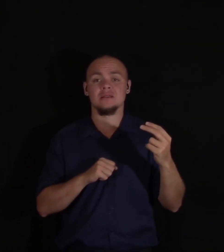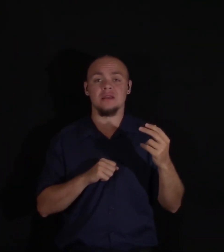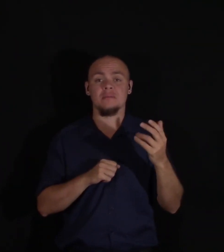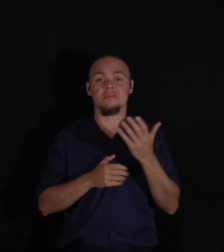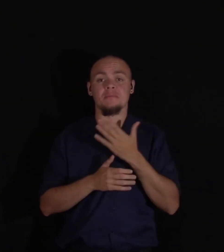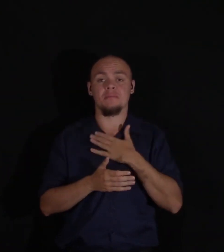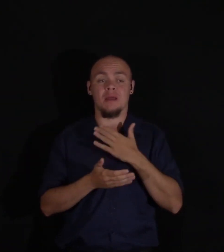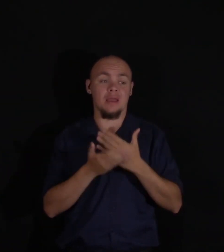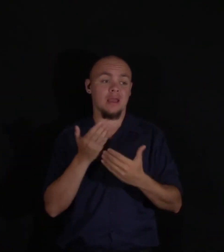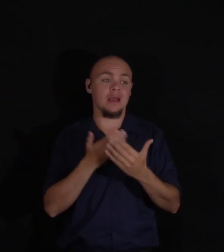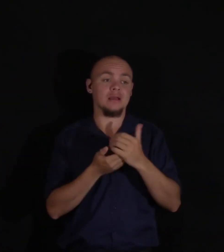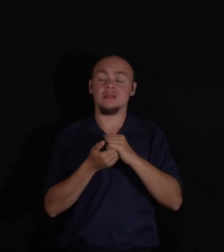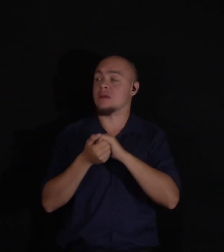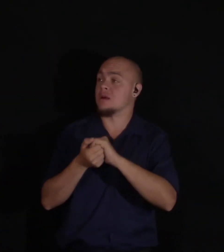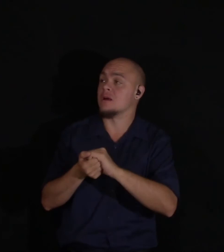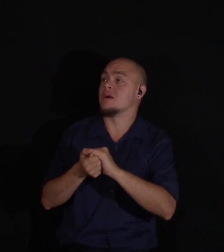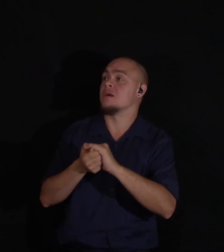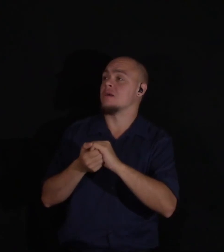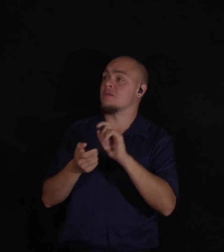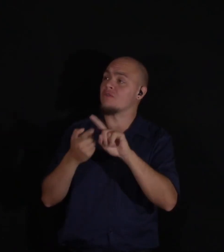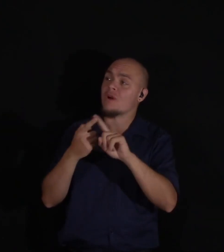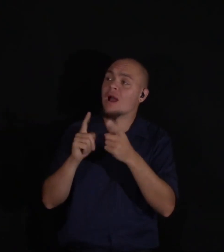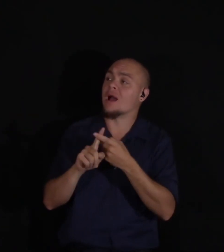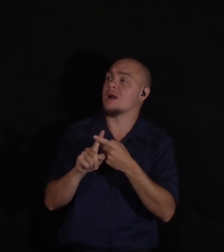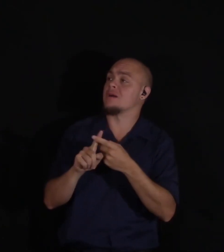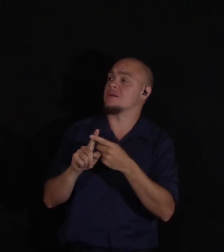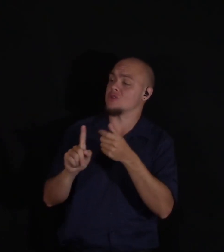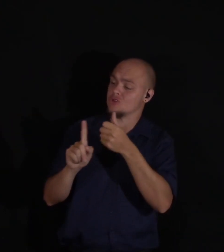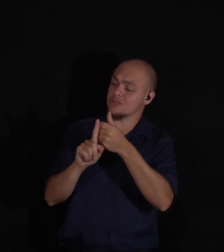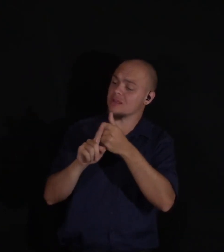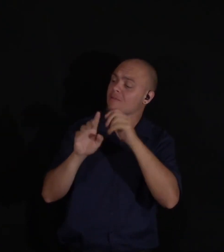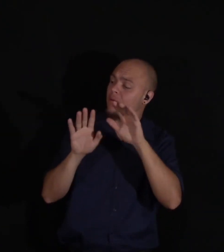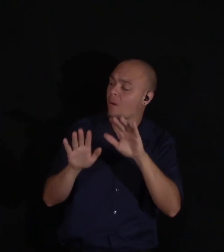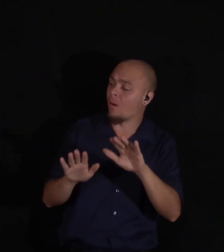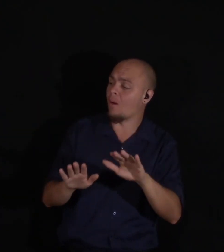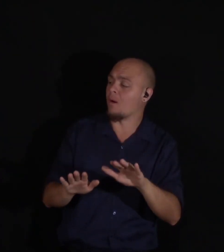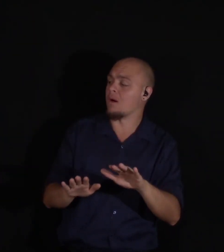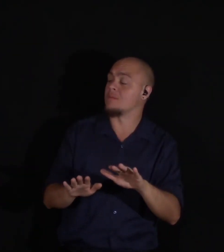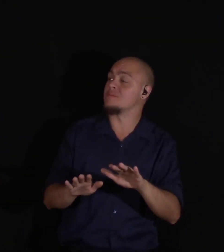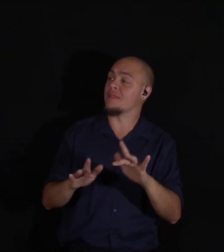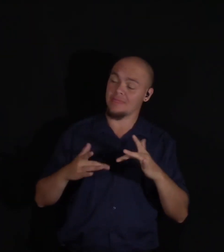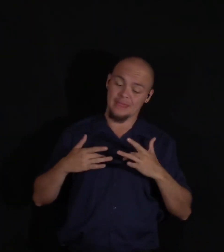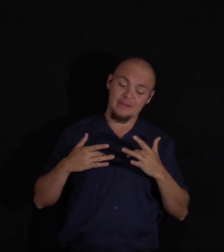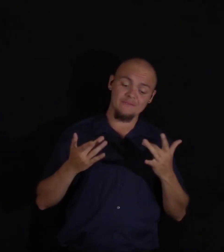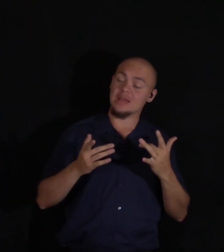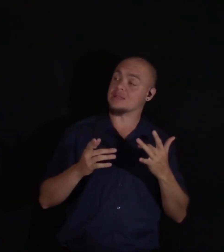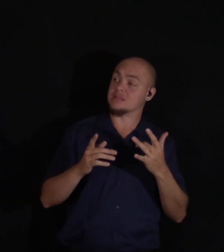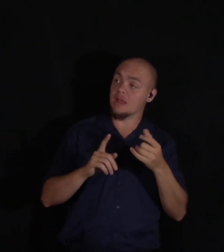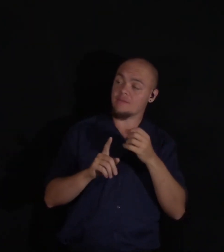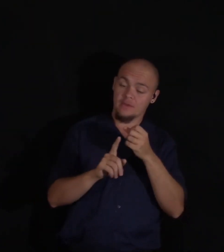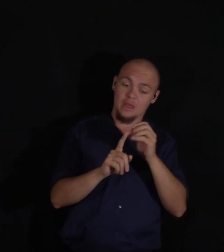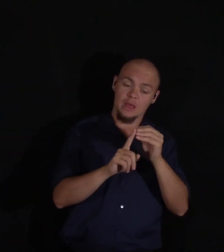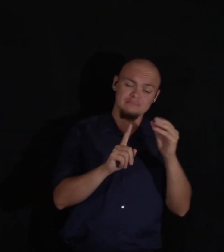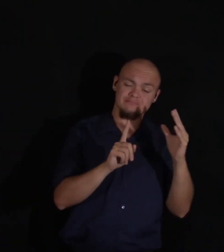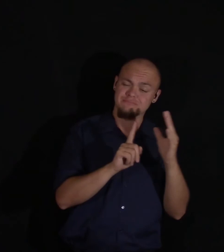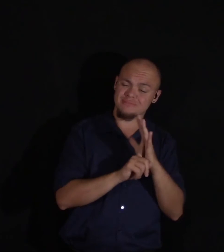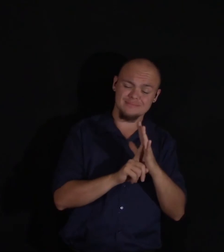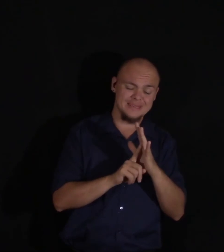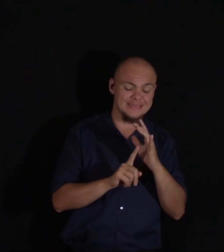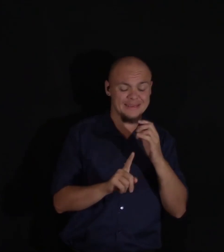said, "'My dearest friend, you must calm yourself. These events have affected me—God knows how deeply—but I